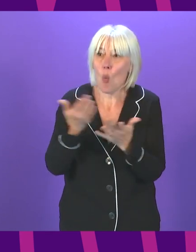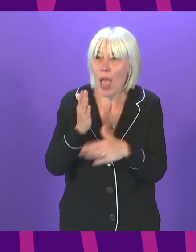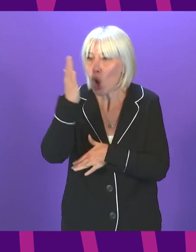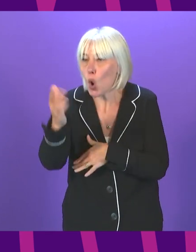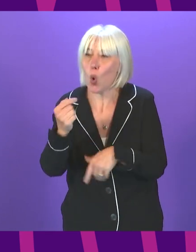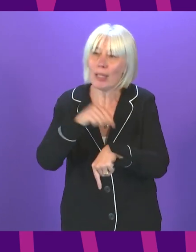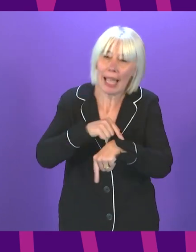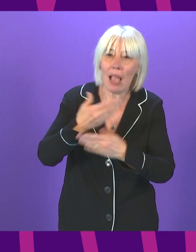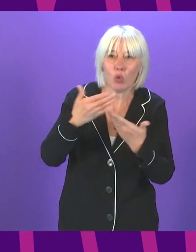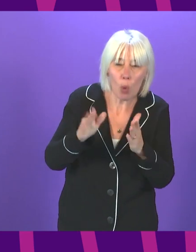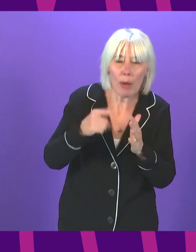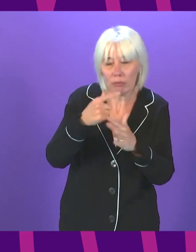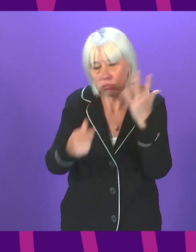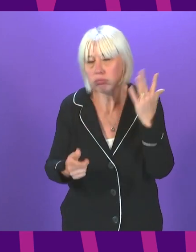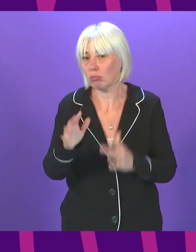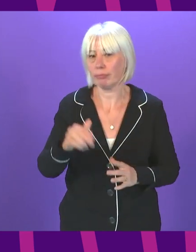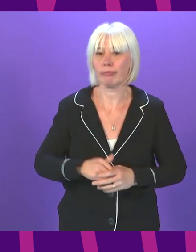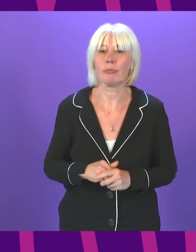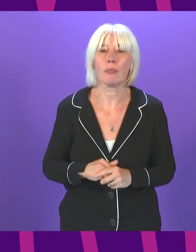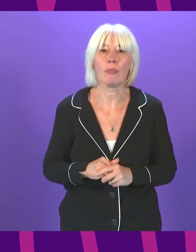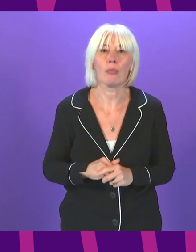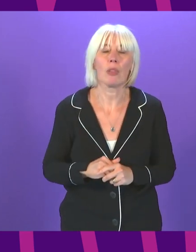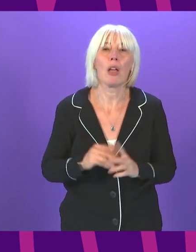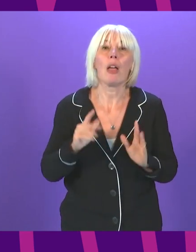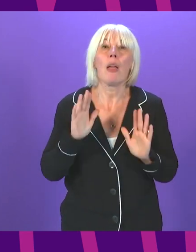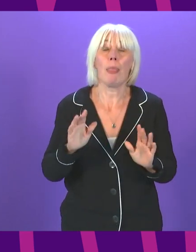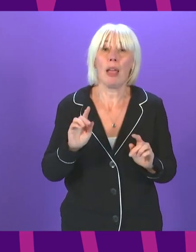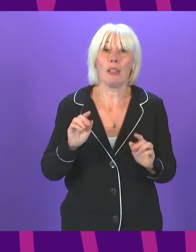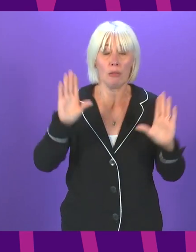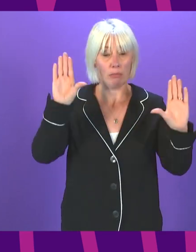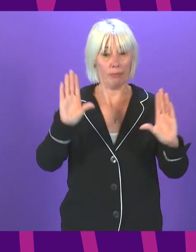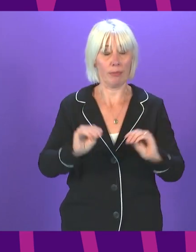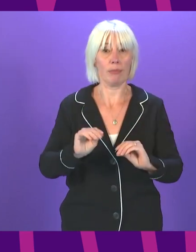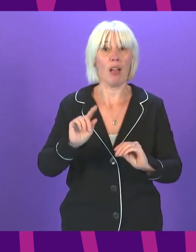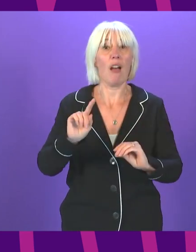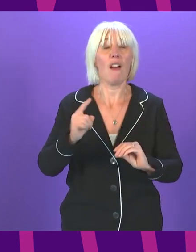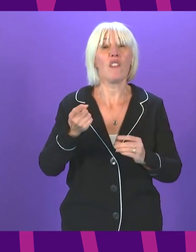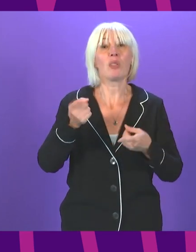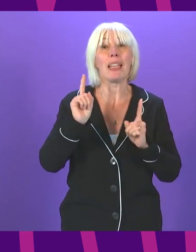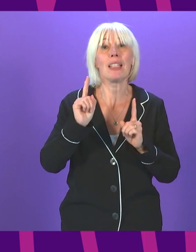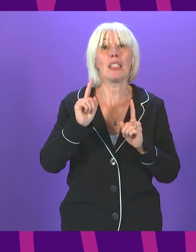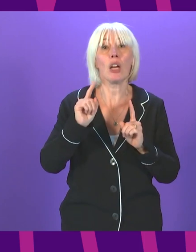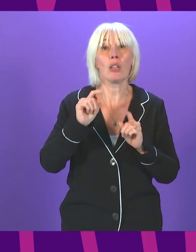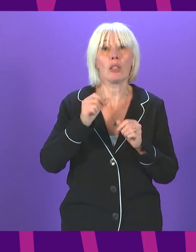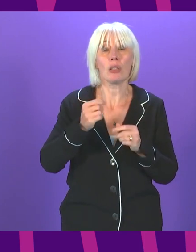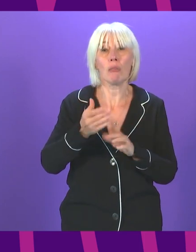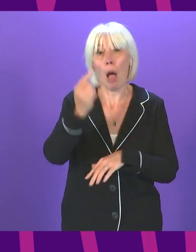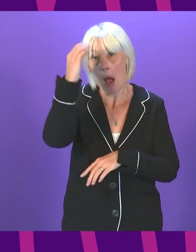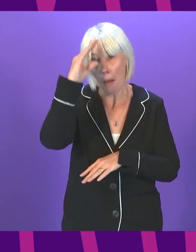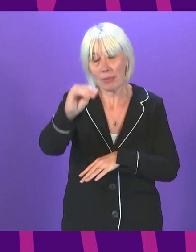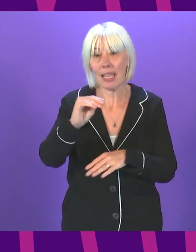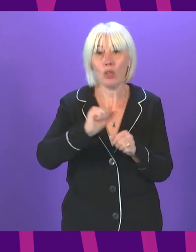Thank you. That concludes the First Minister's statement on COVID update. There will be a short suspension before the next item.